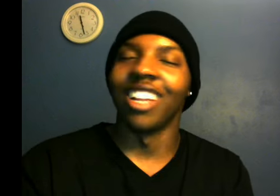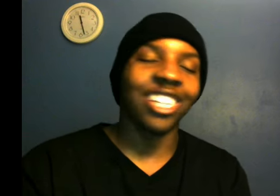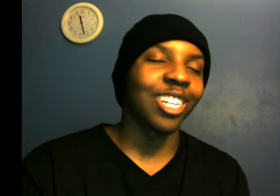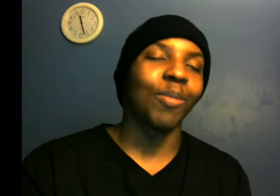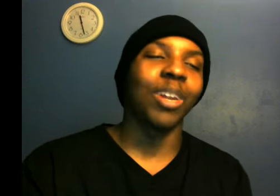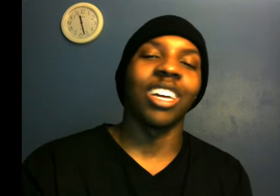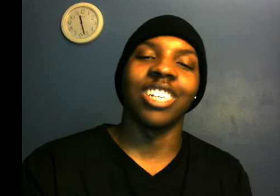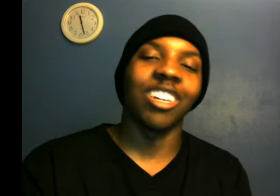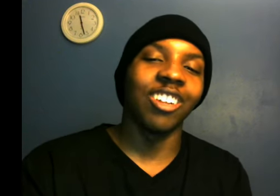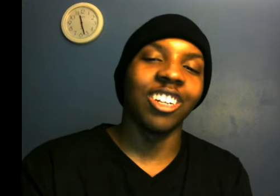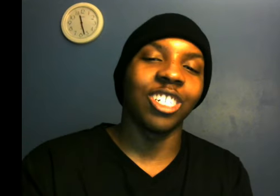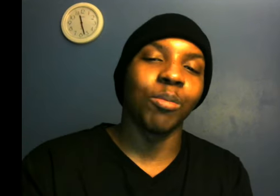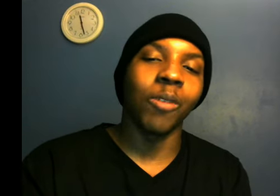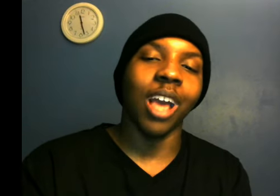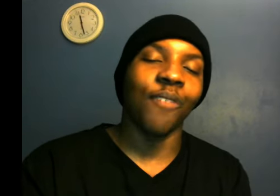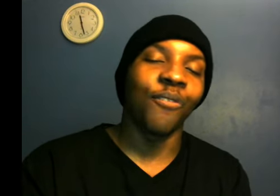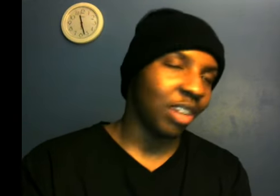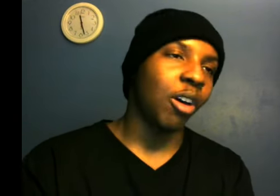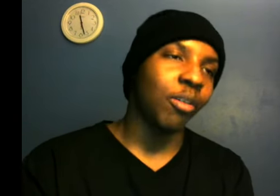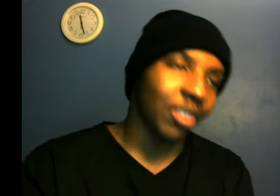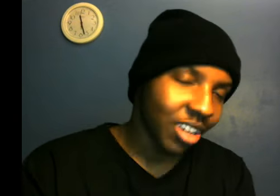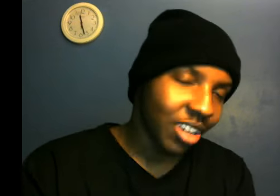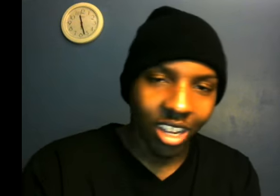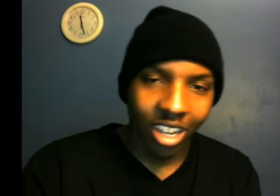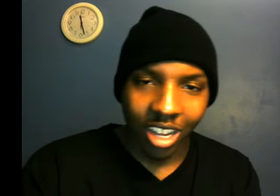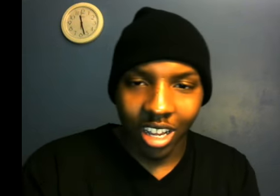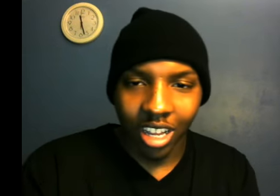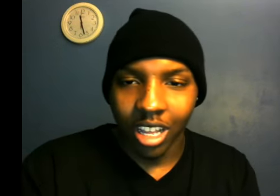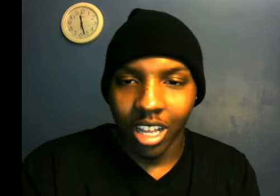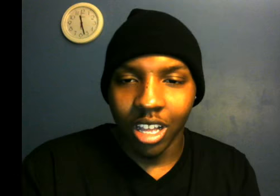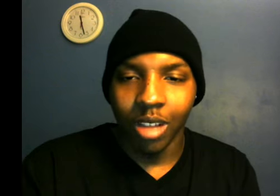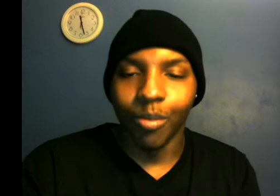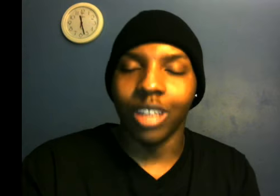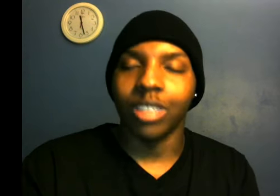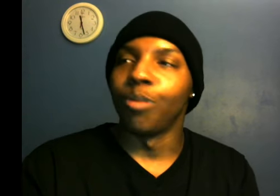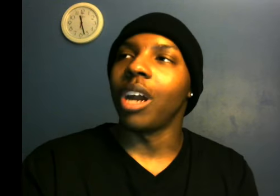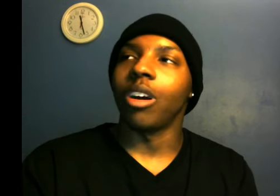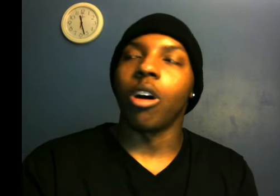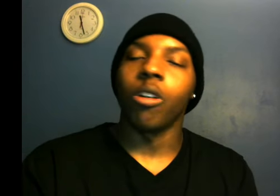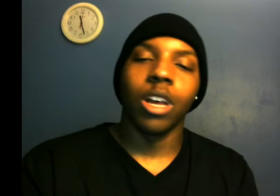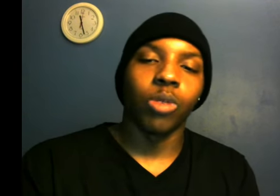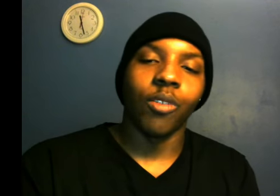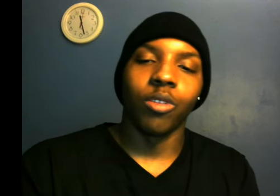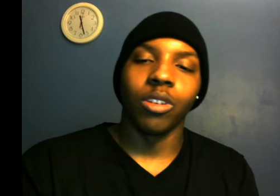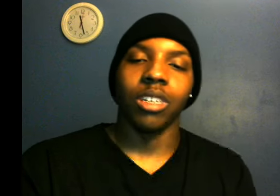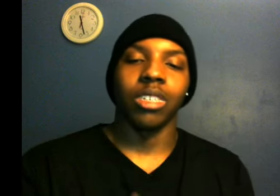The last of the day we're contented, we should, but we got fucked over. By the, the whole ass referees.